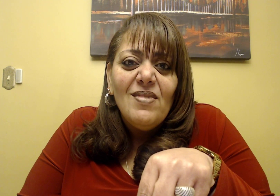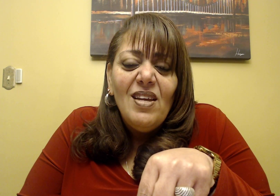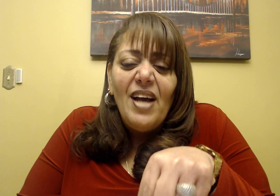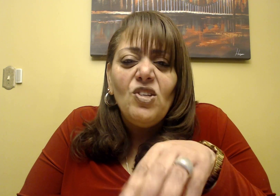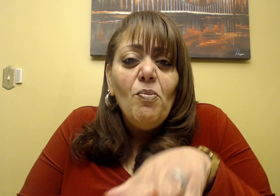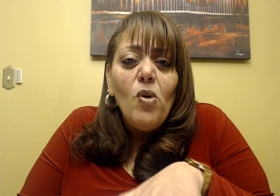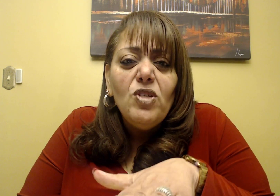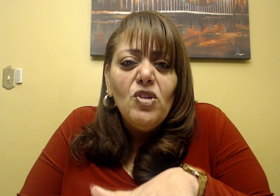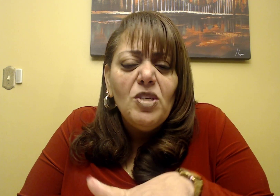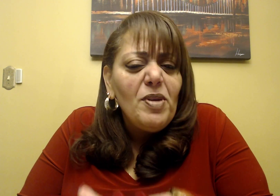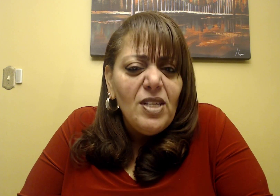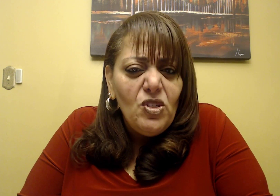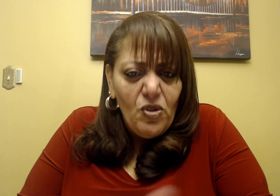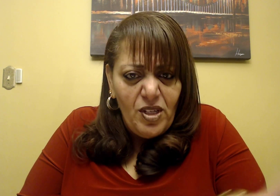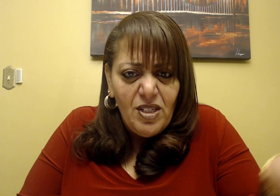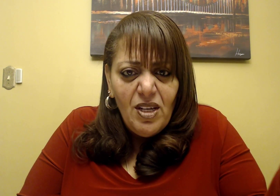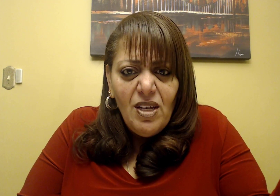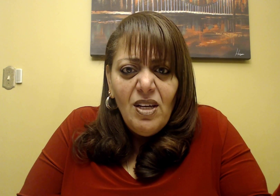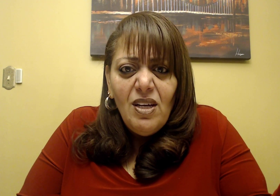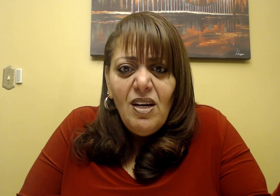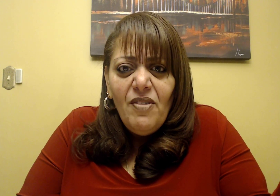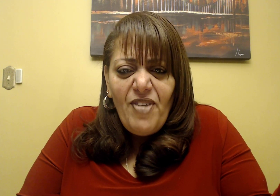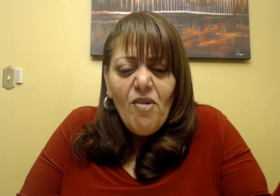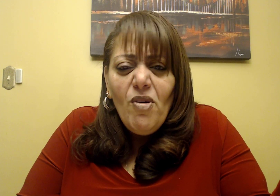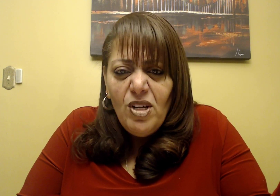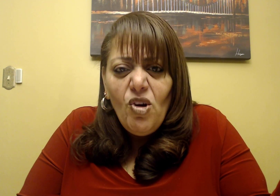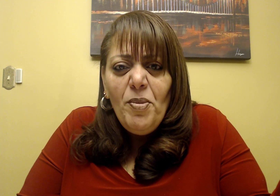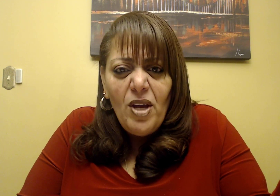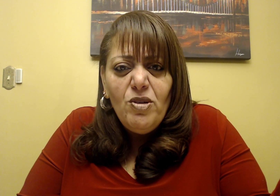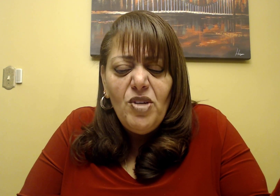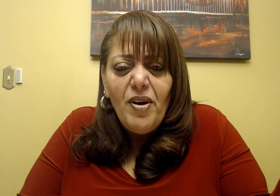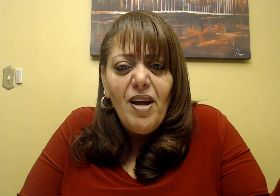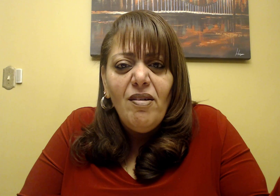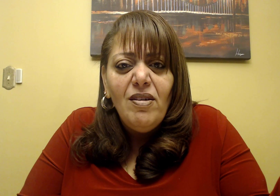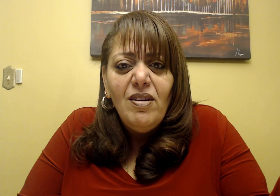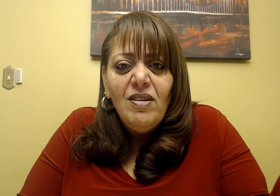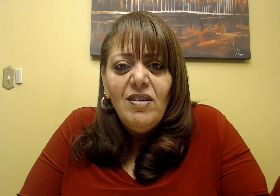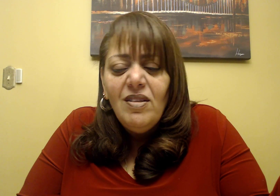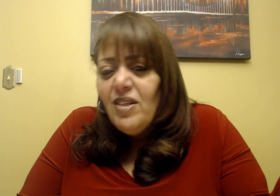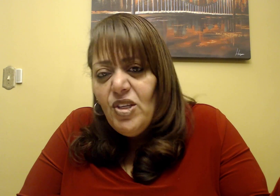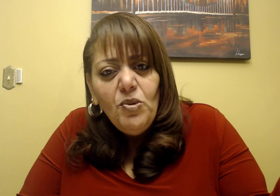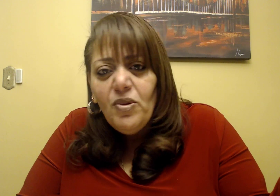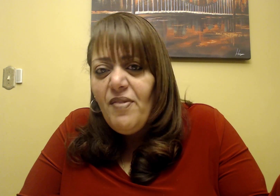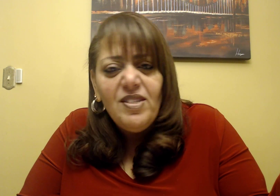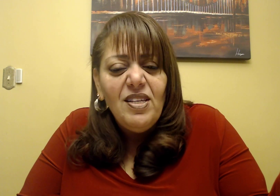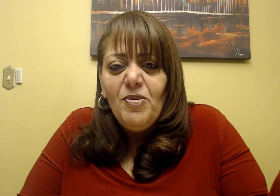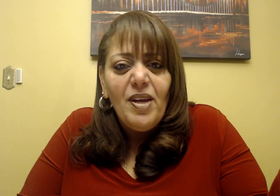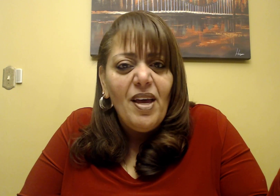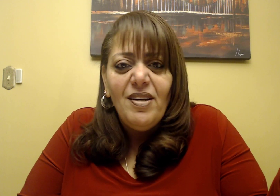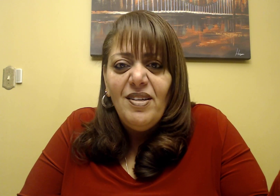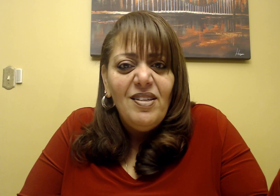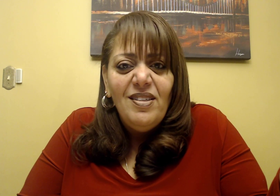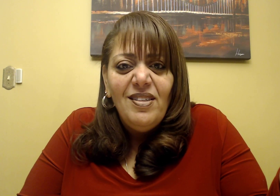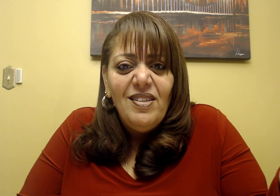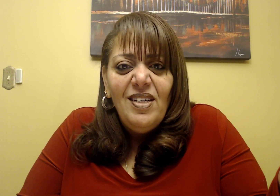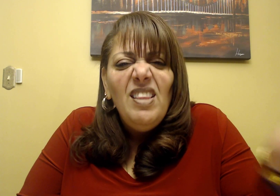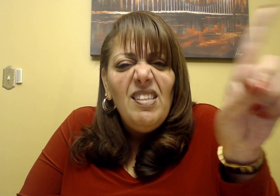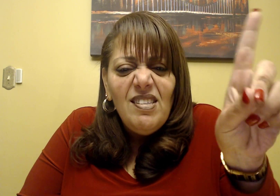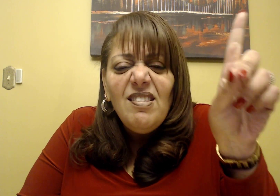And so Moses turns to him, he says, you know, these Pharaoh and his army that you see right now, you will never see them again. This is the